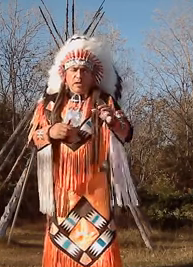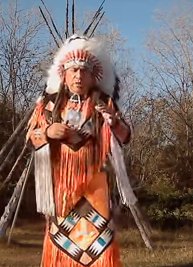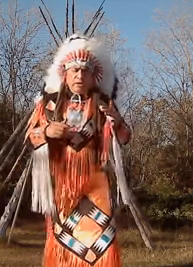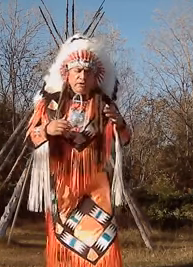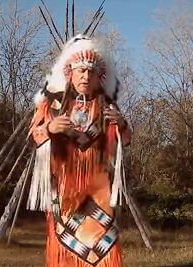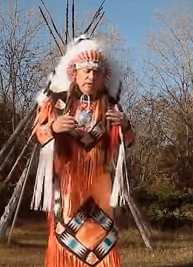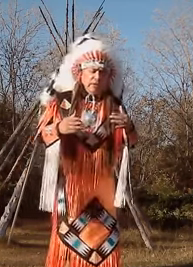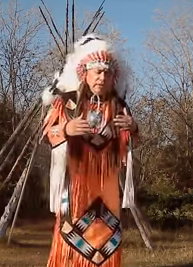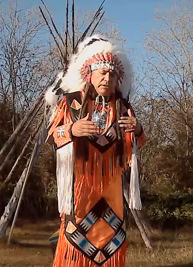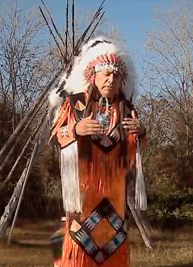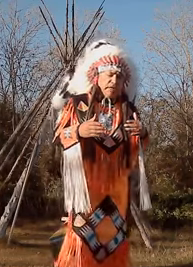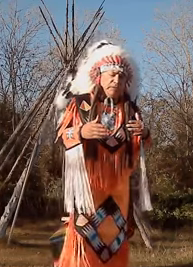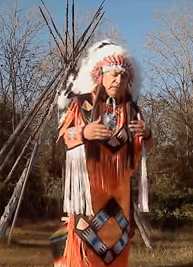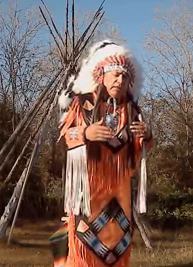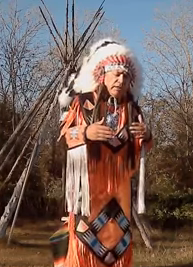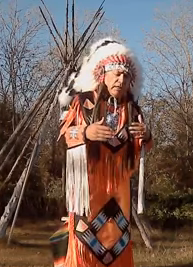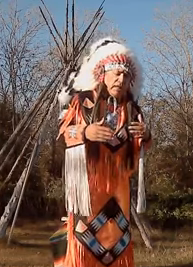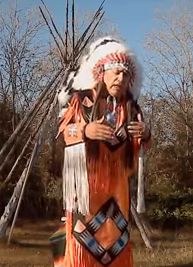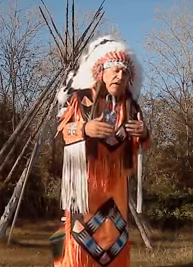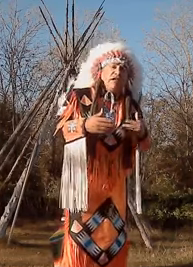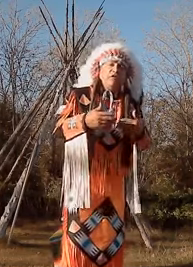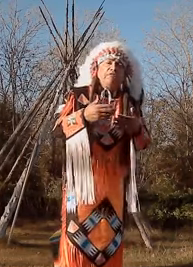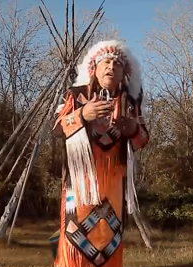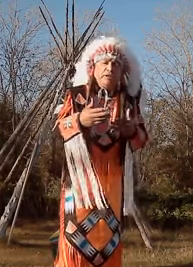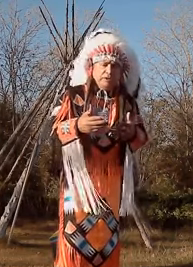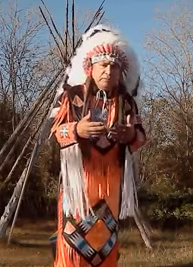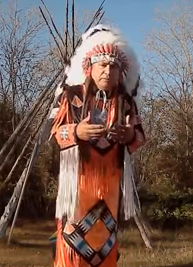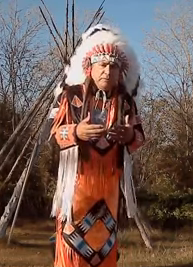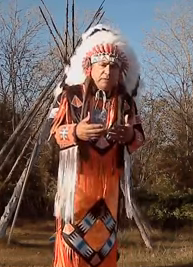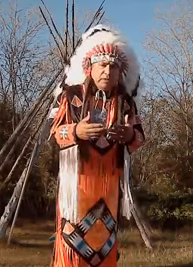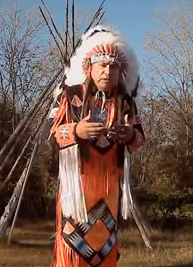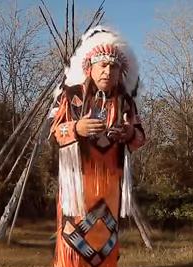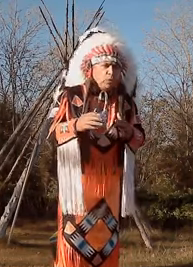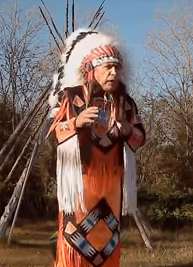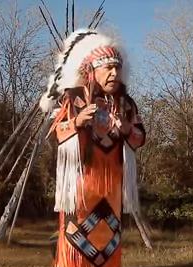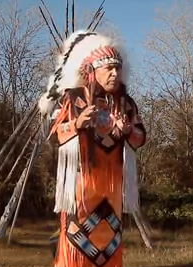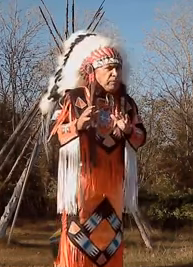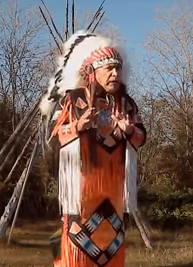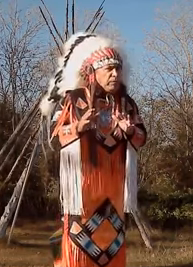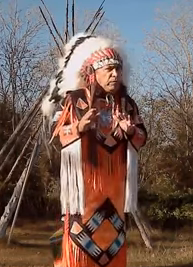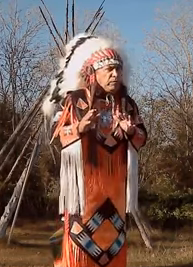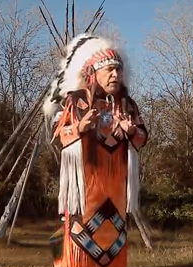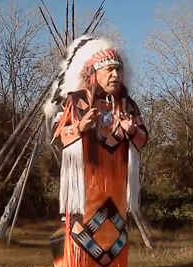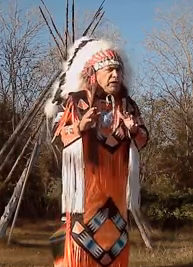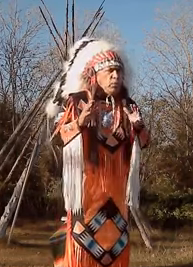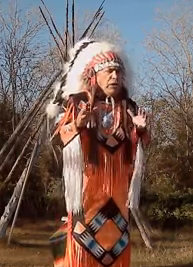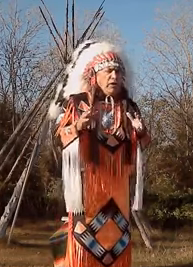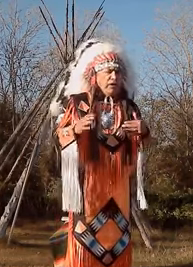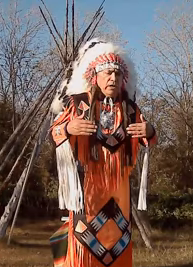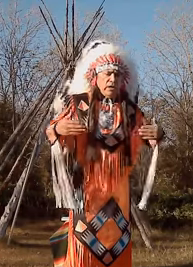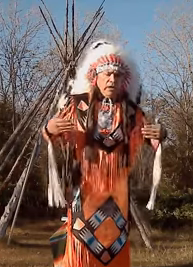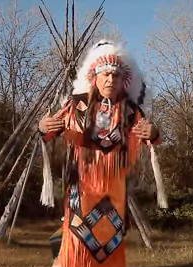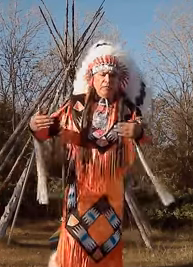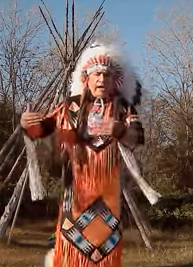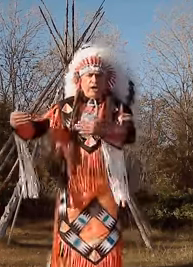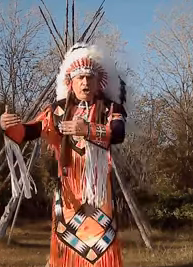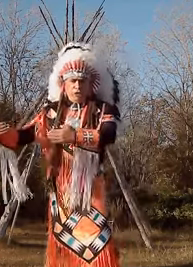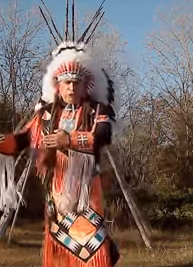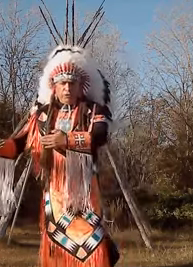because sometimes that's an offense. So we have to be very aware of that culture